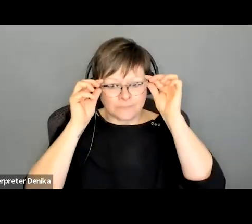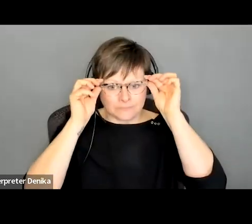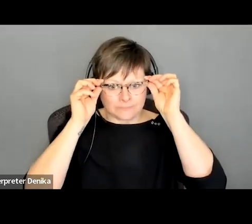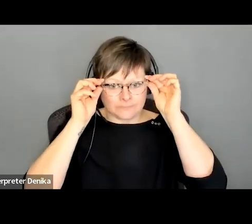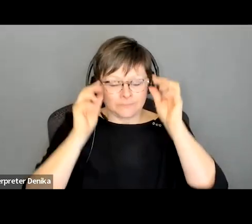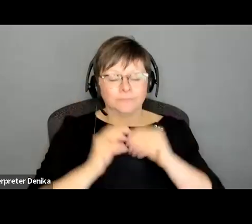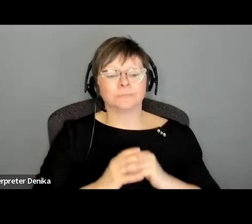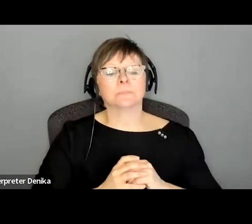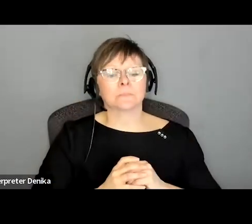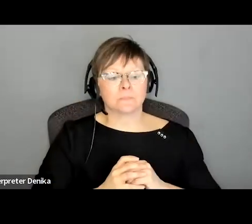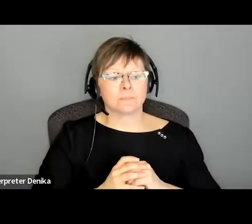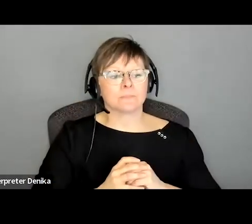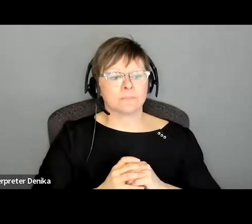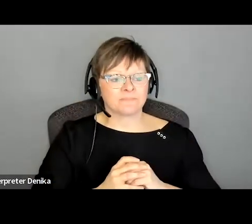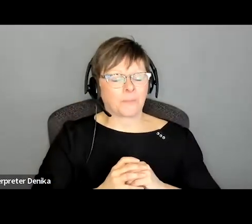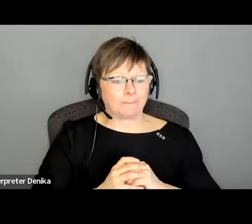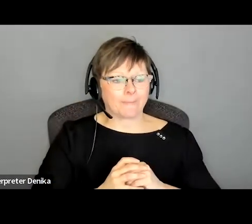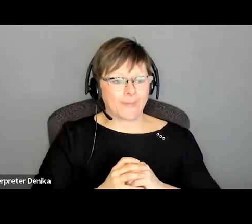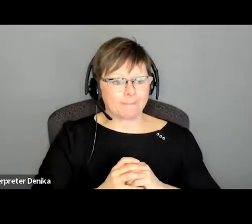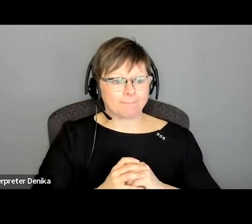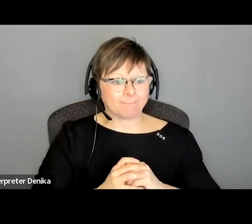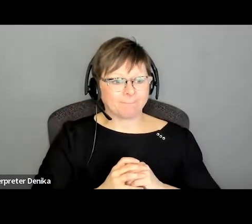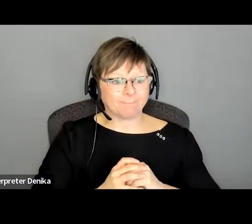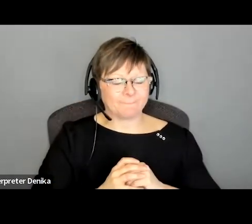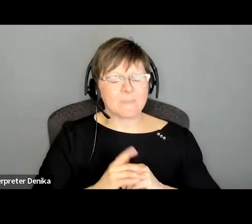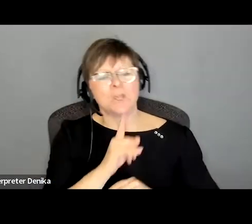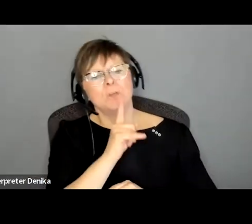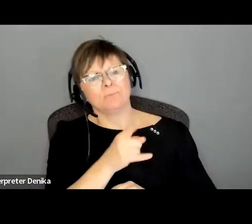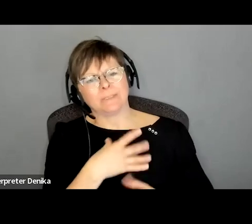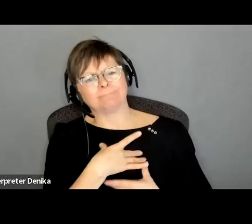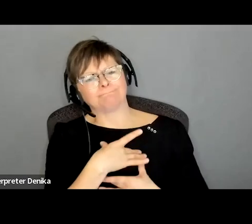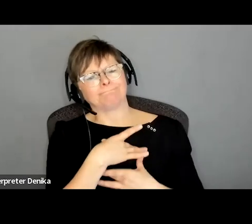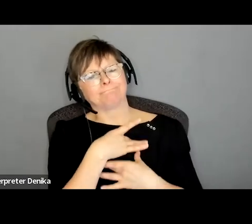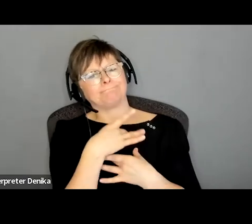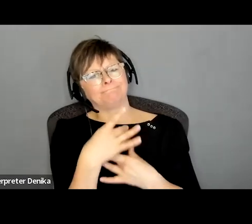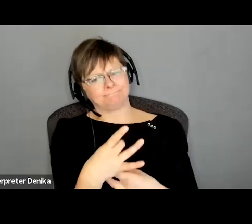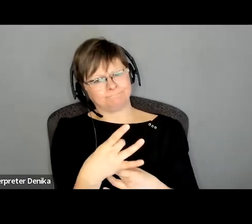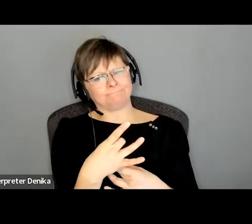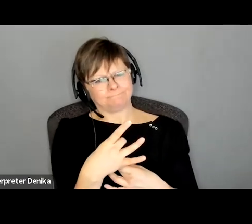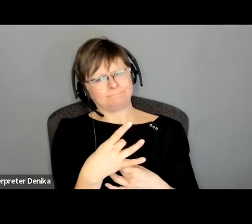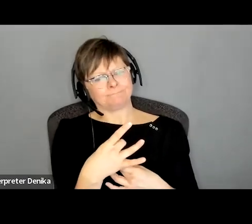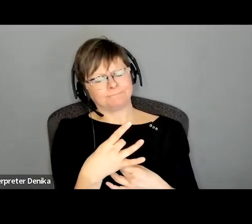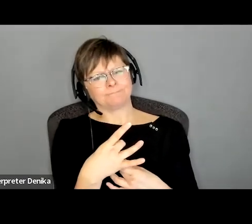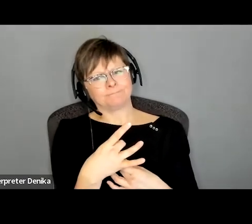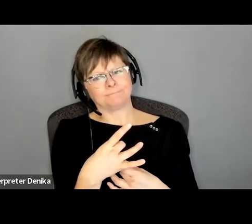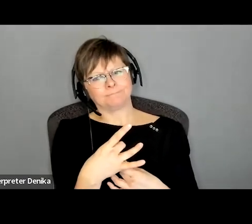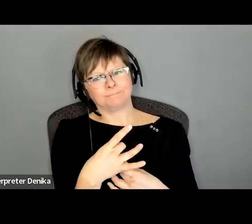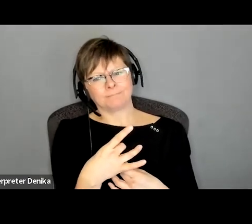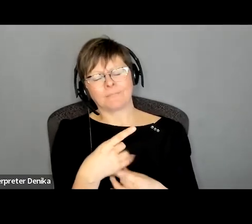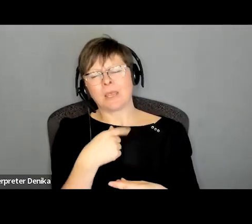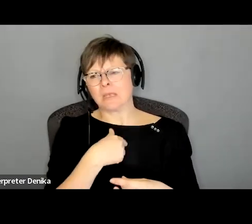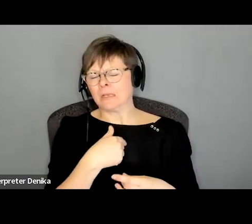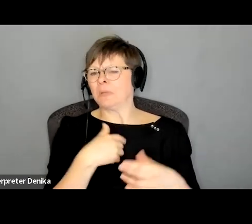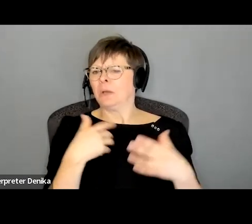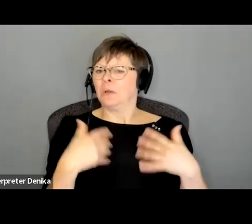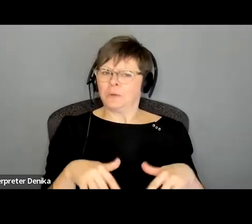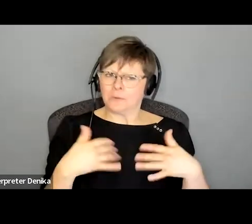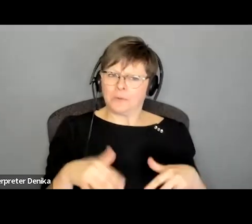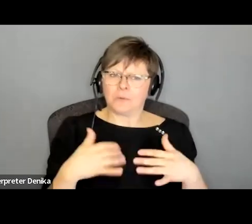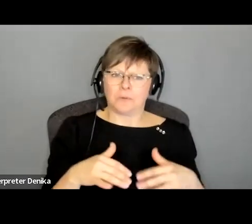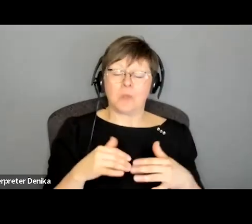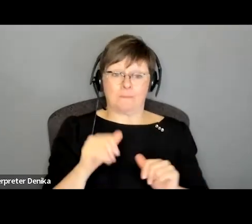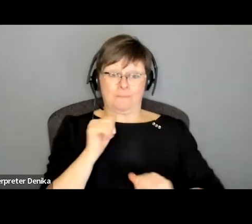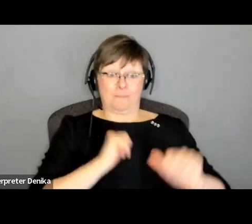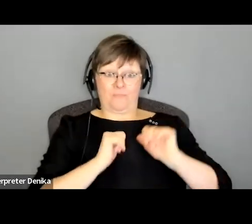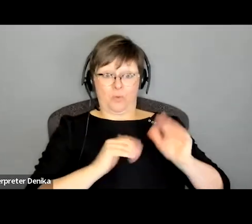interesting because uh for me and having to do it much more over the past number of years i've found that performers